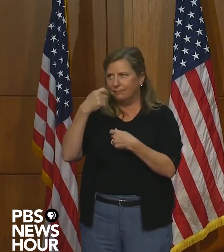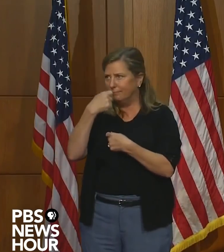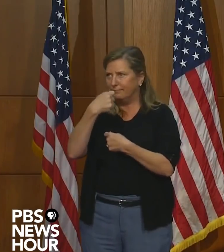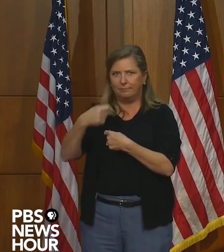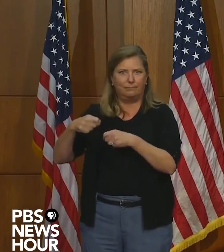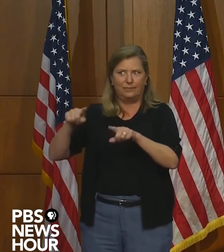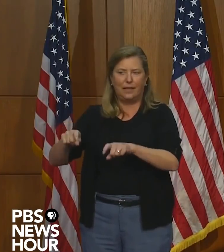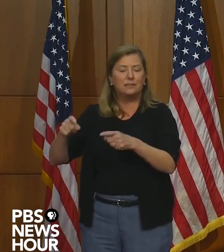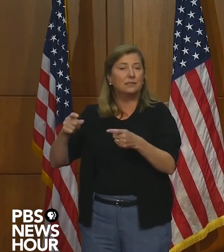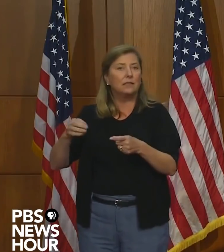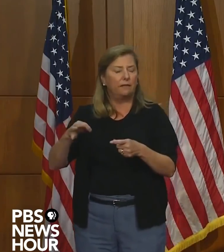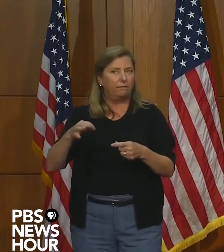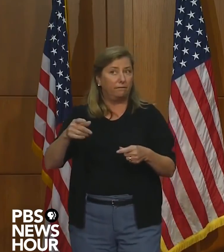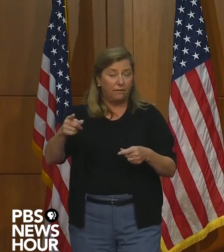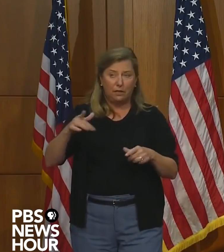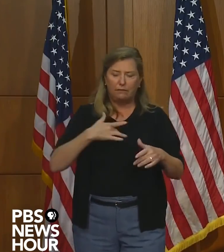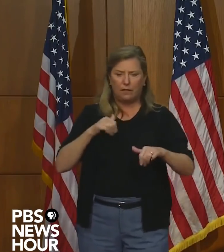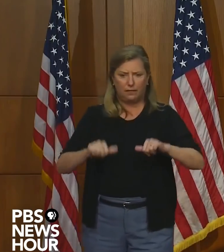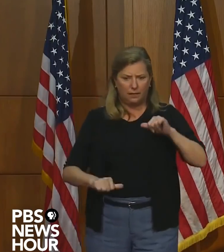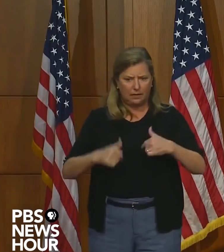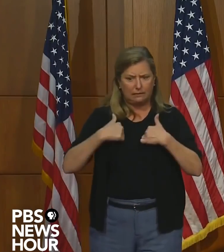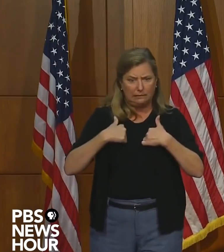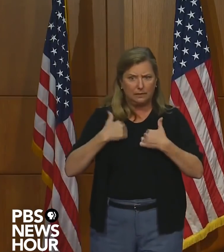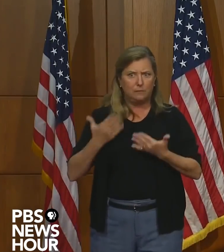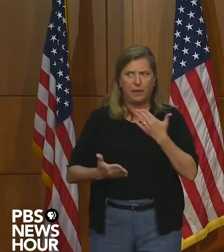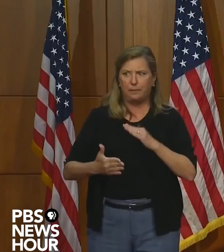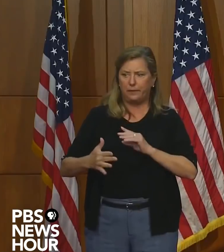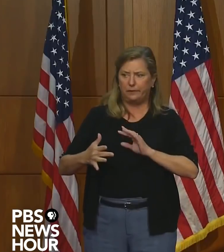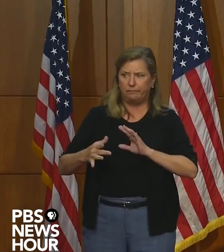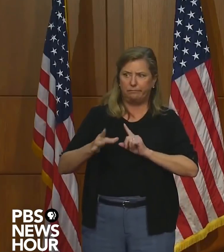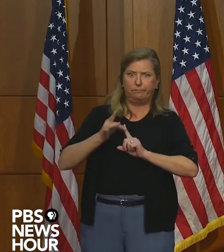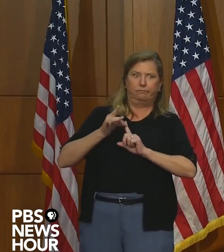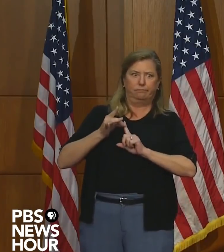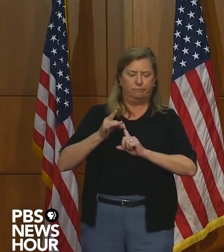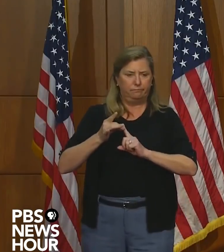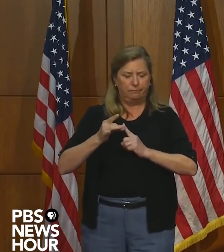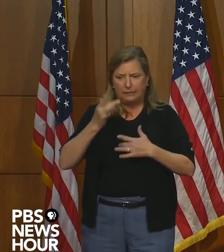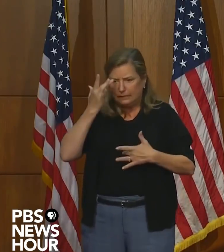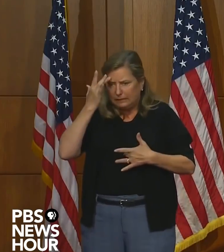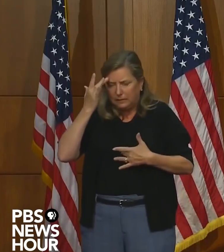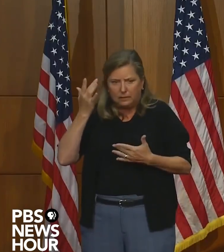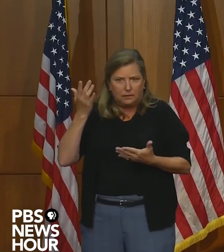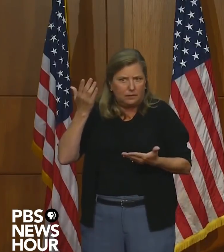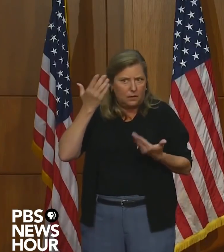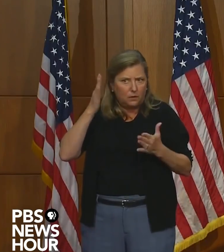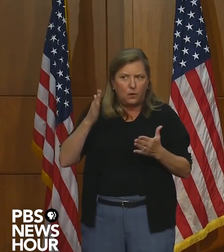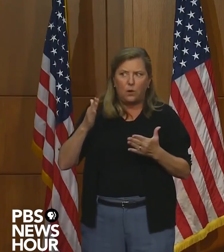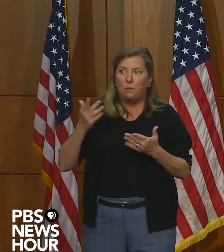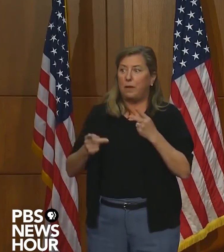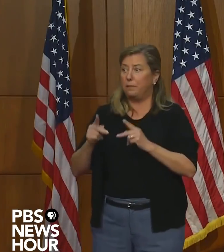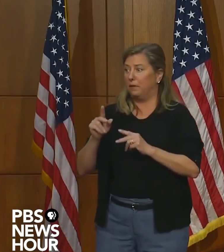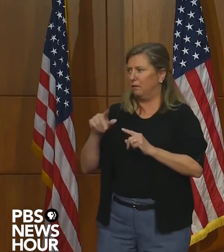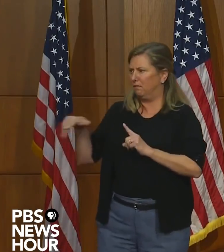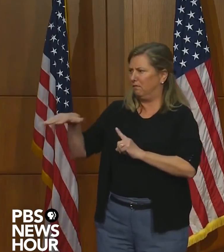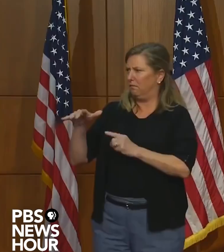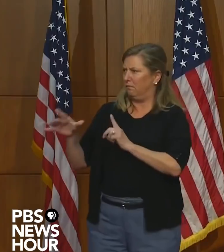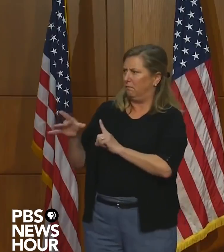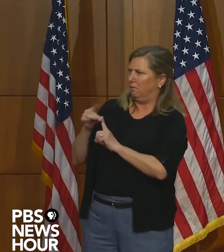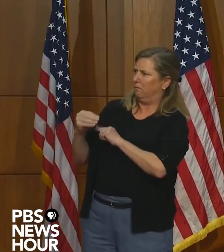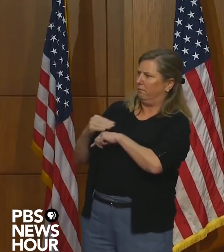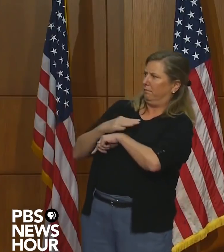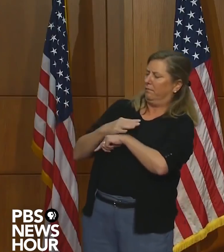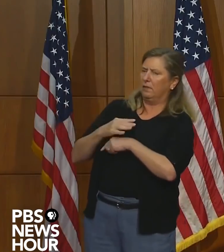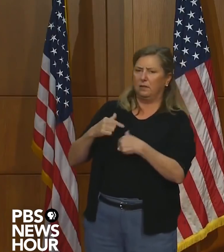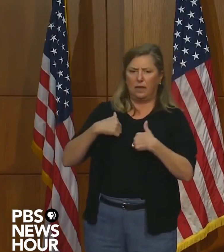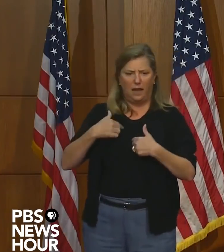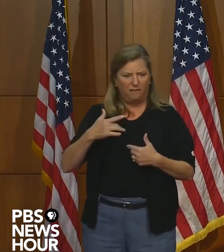have questions about whether you, uh, have been in contact, whether you have the virus, uh, if you're worried about it, if you have symptoms, et cetera, to